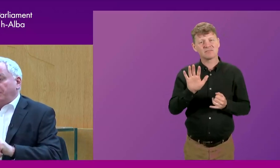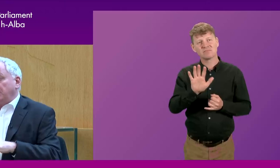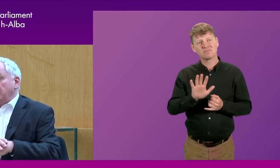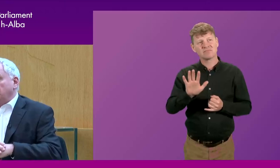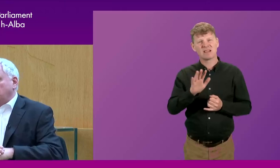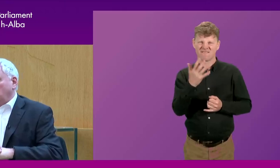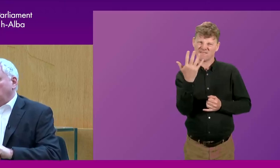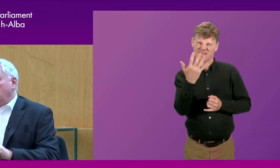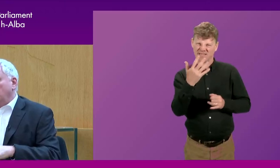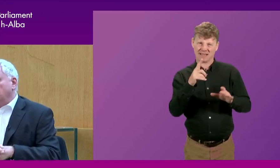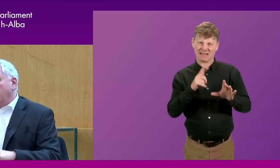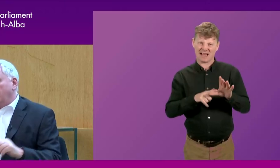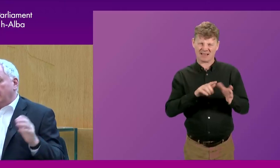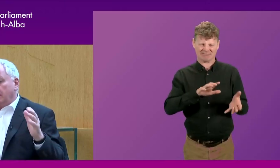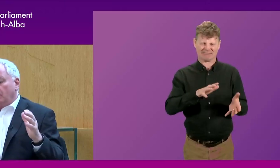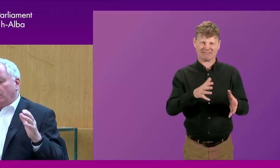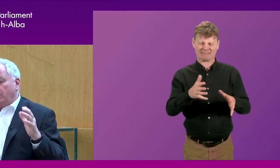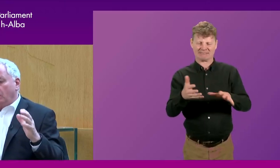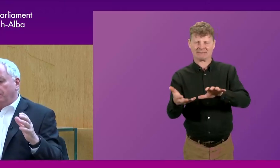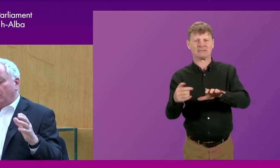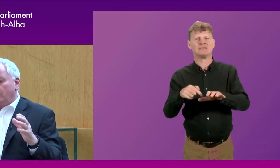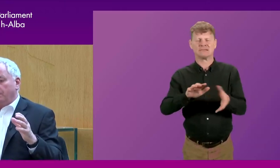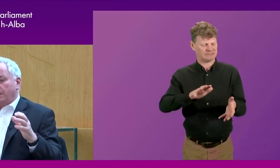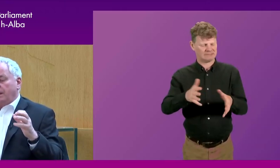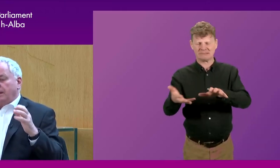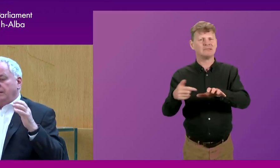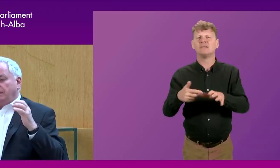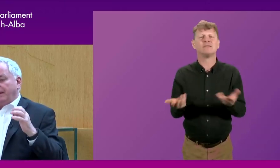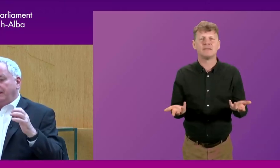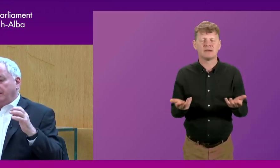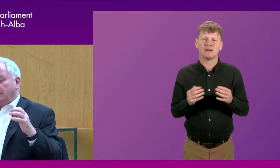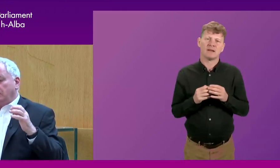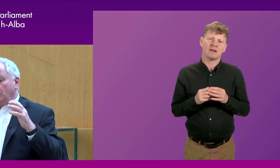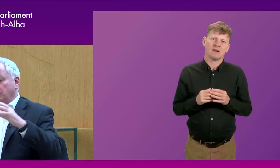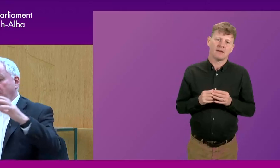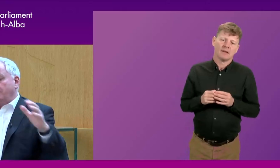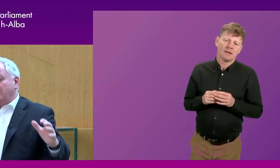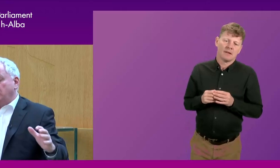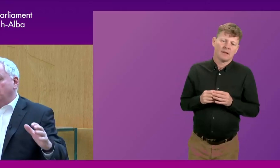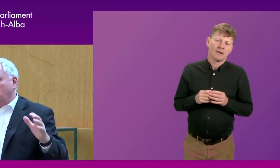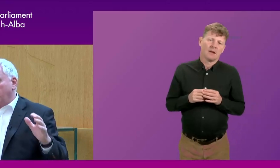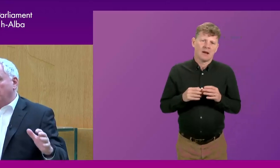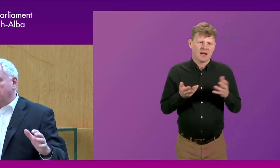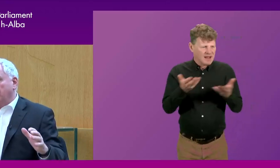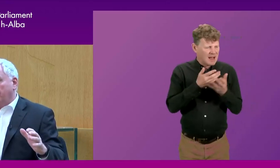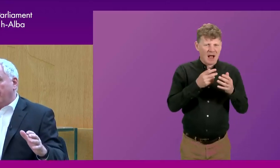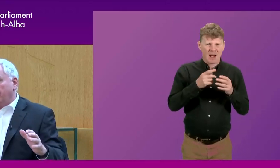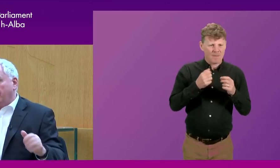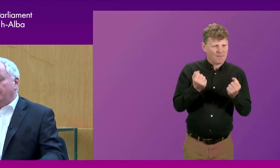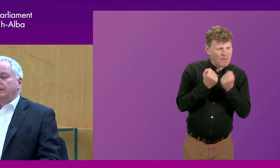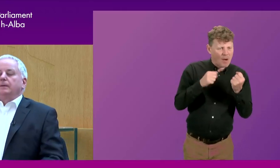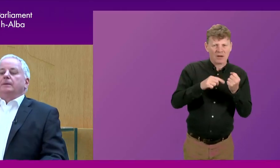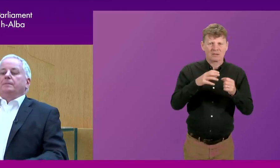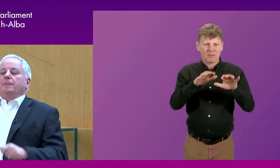maybe 15 years or so, is that we've gone from debating not just how best to use our powers here in the